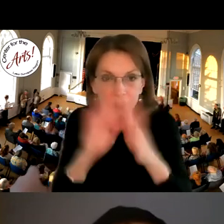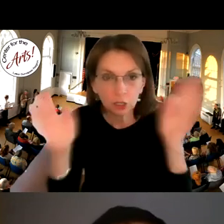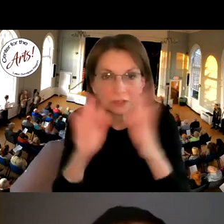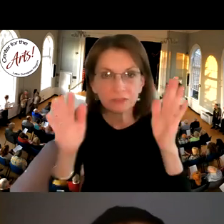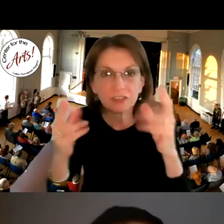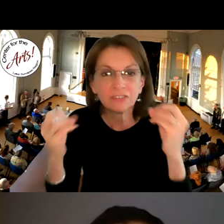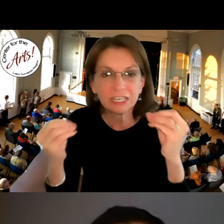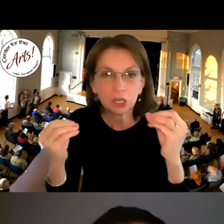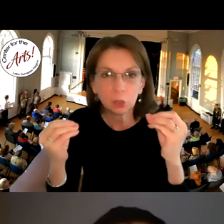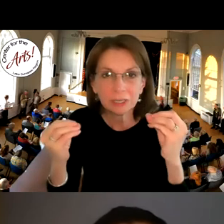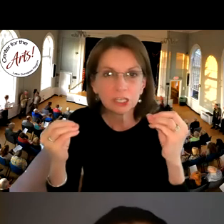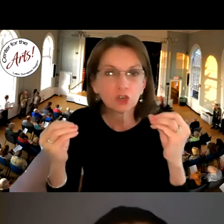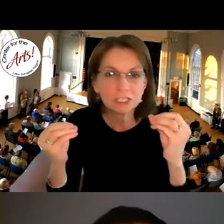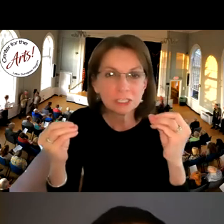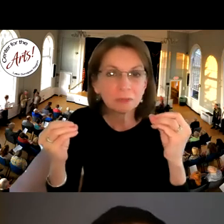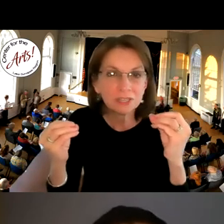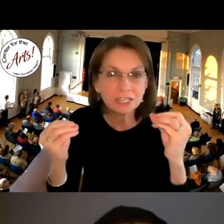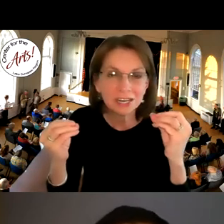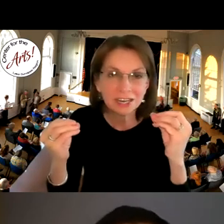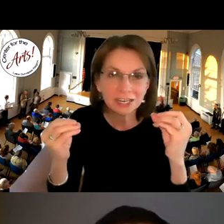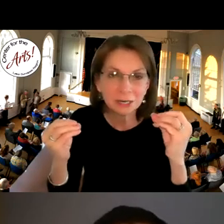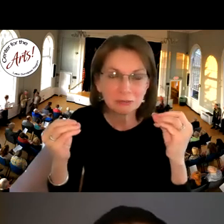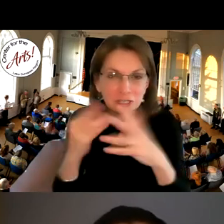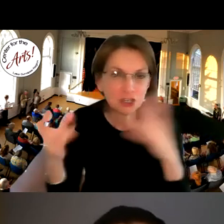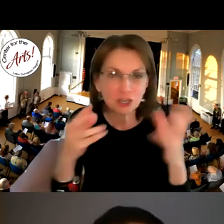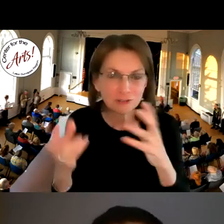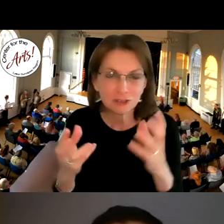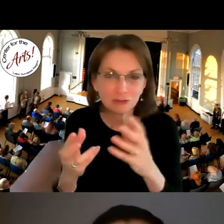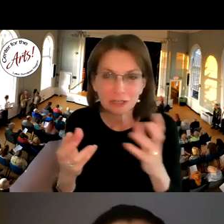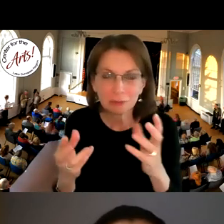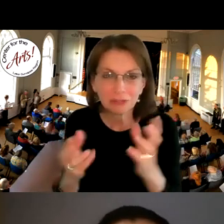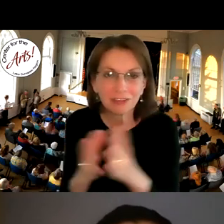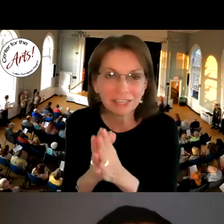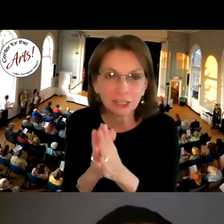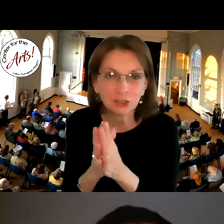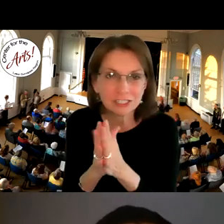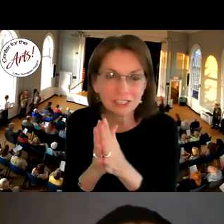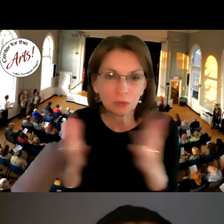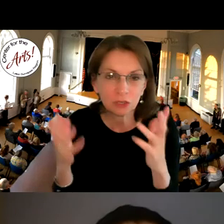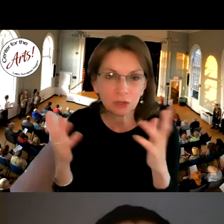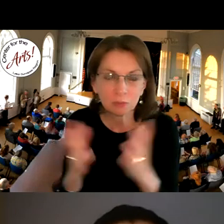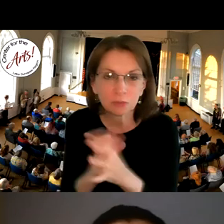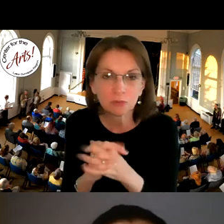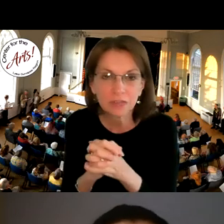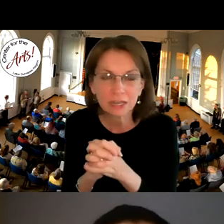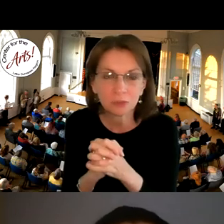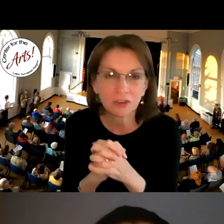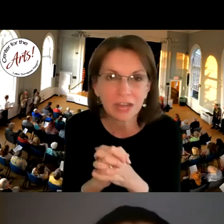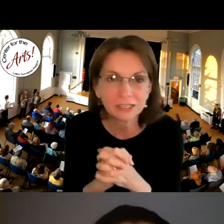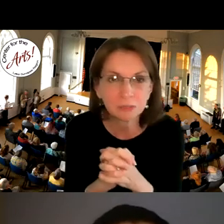you know the the video isn't crisp uh i was going to talk to read about that later to see if we could improve that with our next